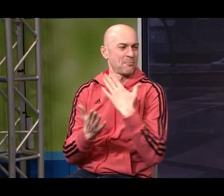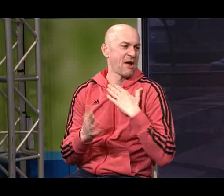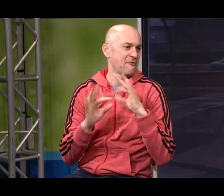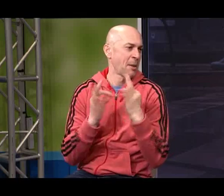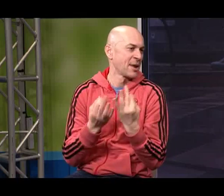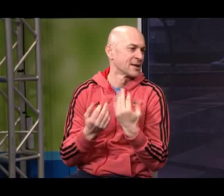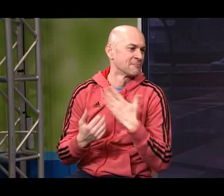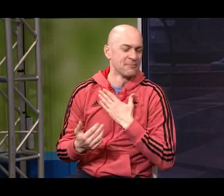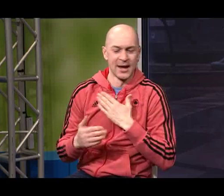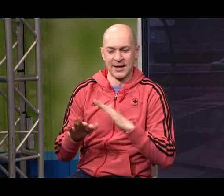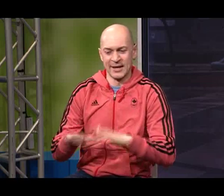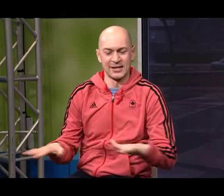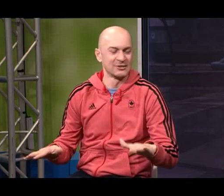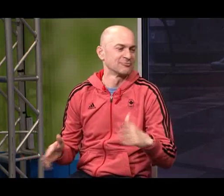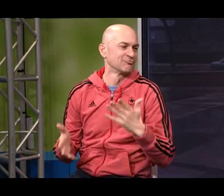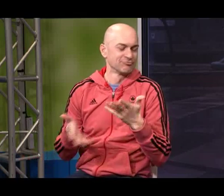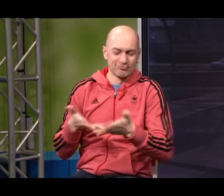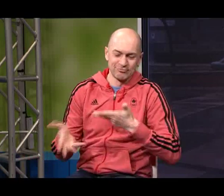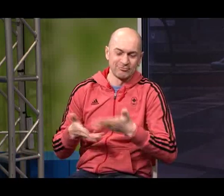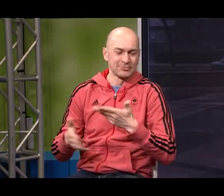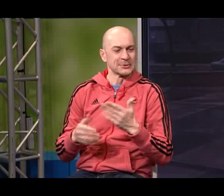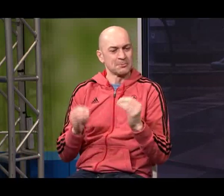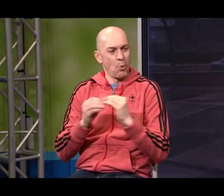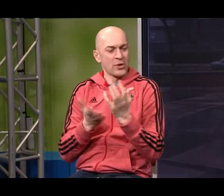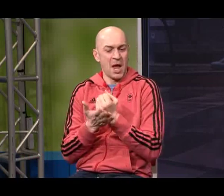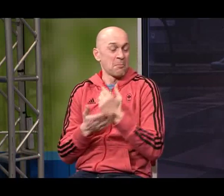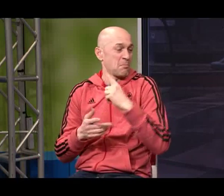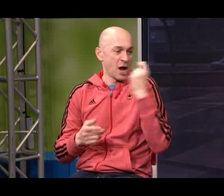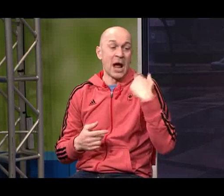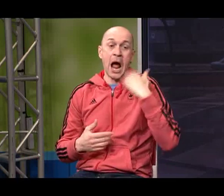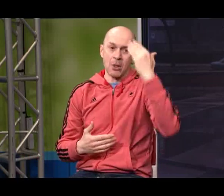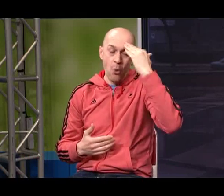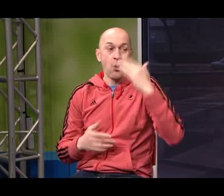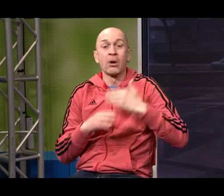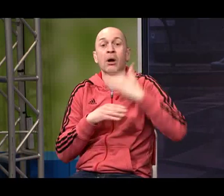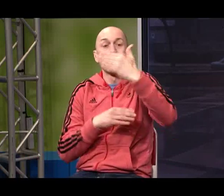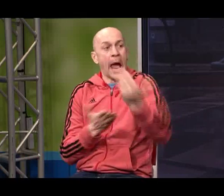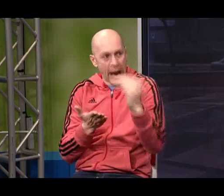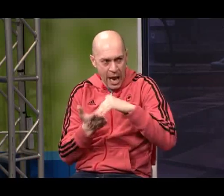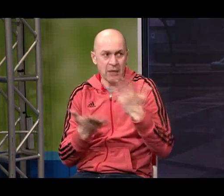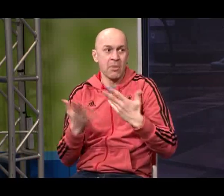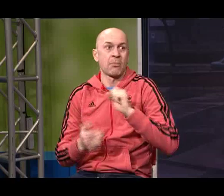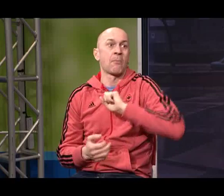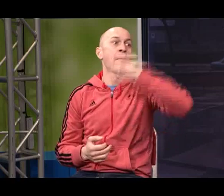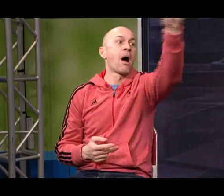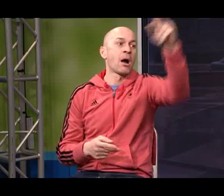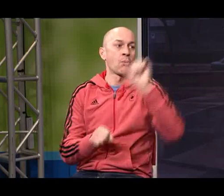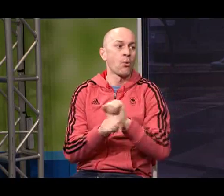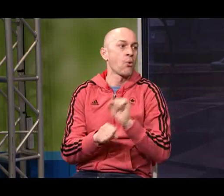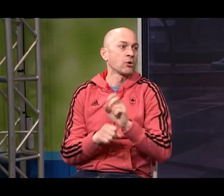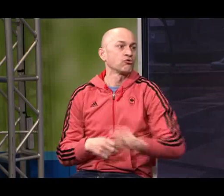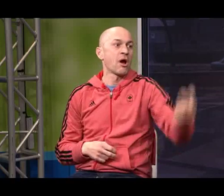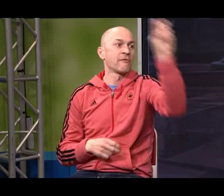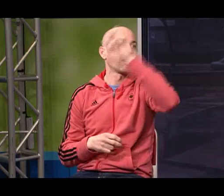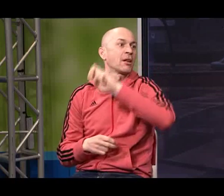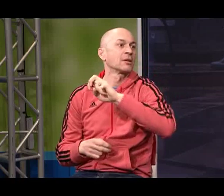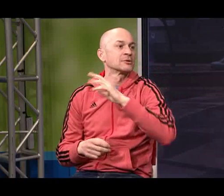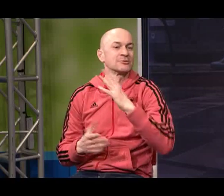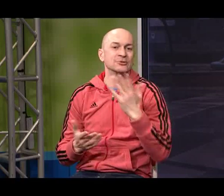in a positive light Because it's an opportunity for me to spend time with my children I know that I'll be on the road perhaps again That I'll be traveling